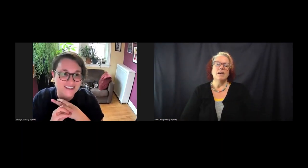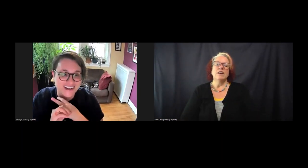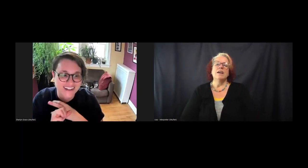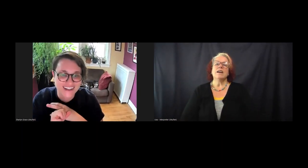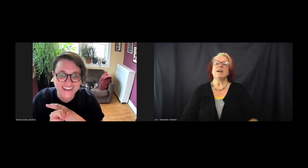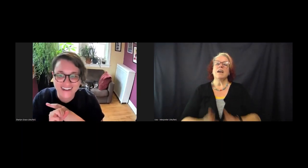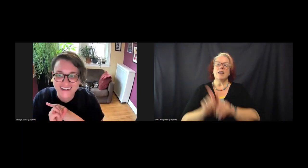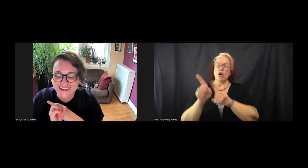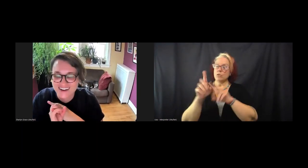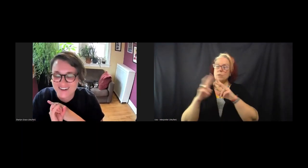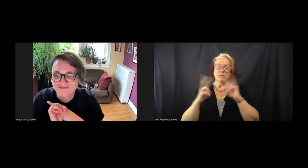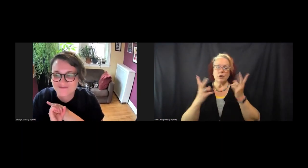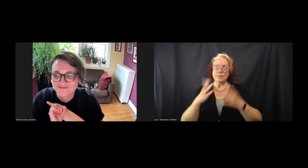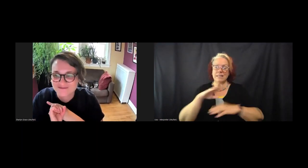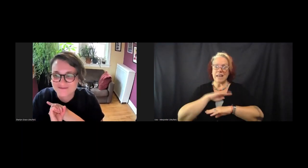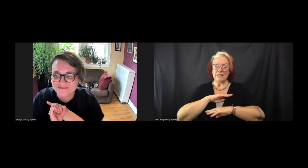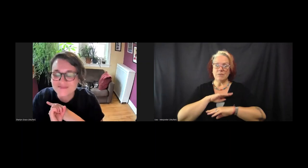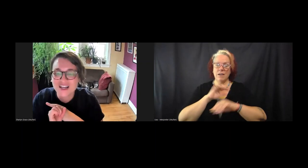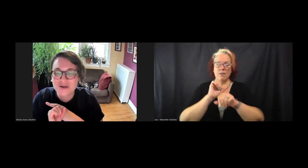very satisfying. And I think